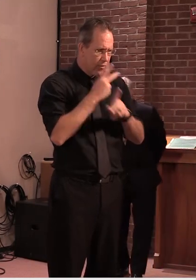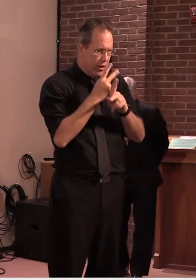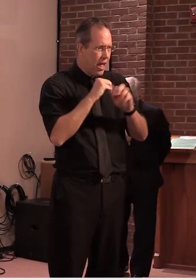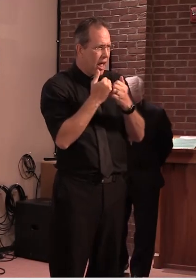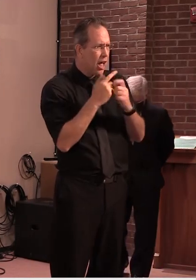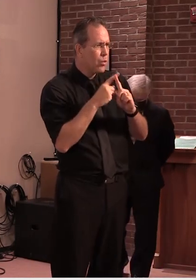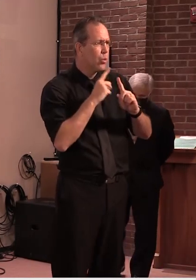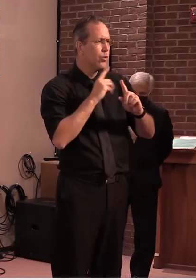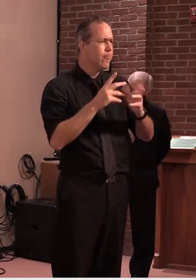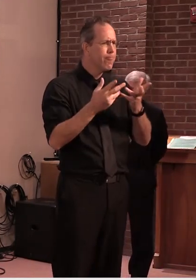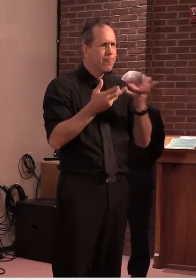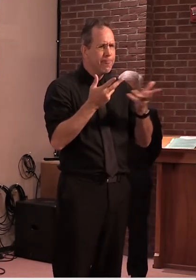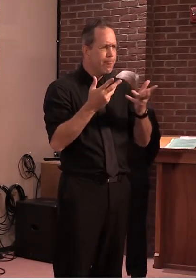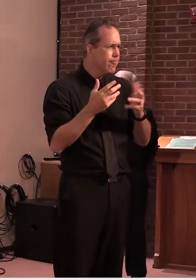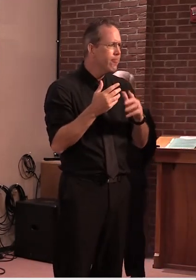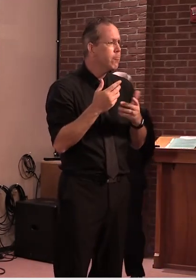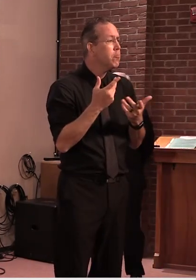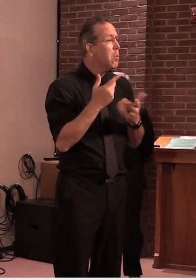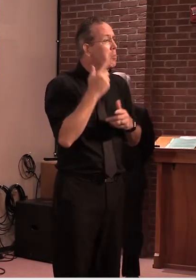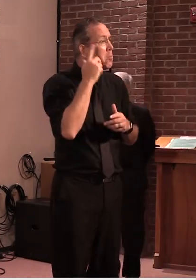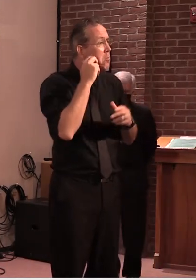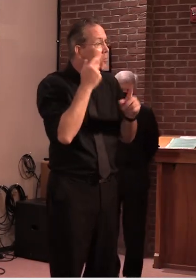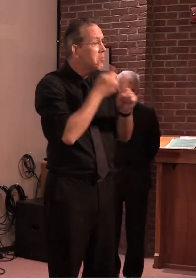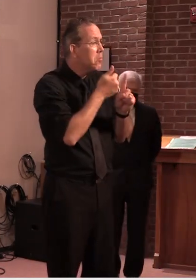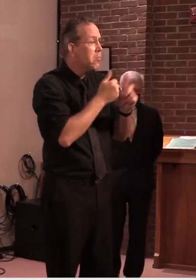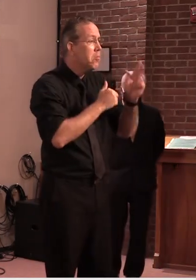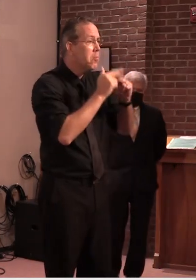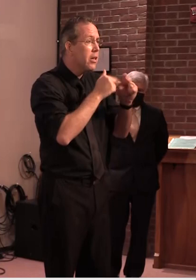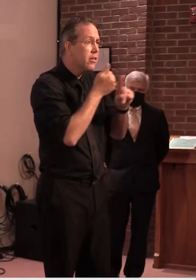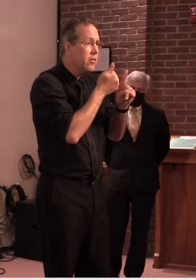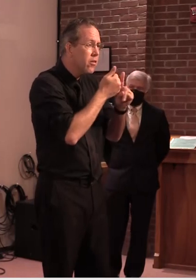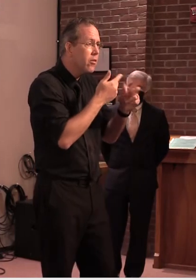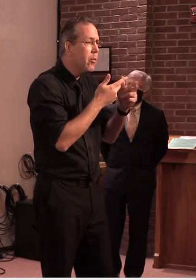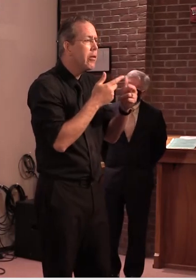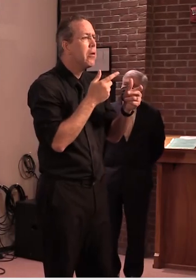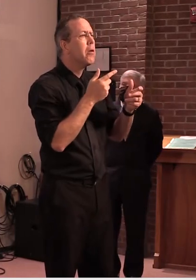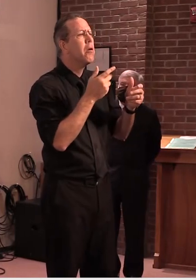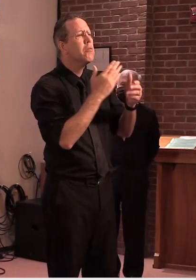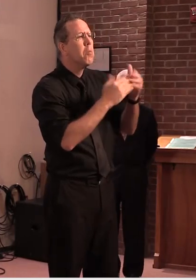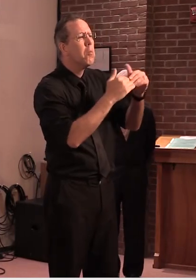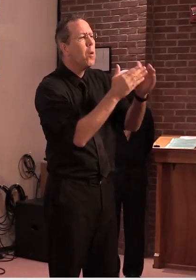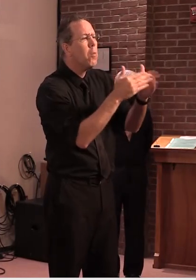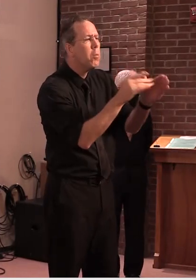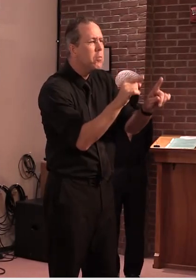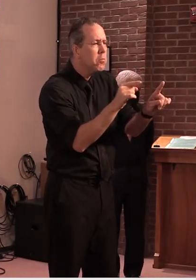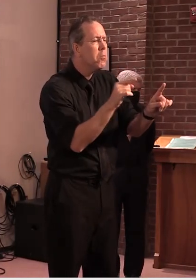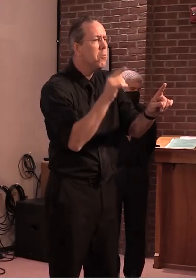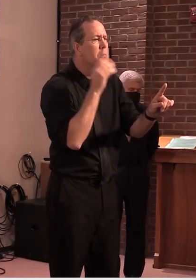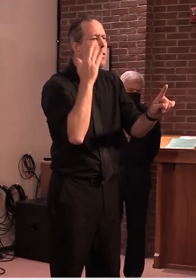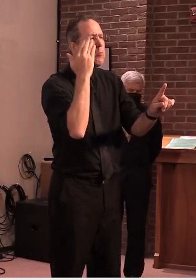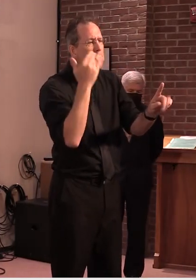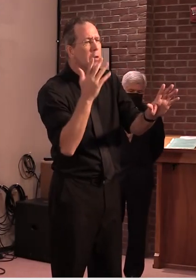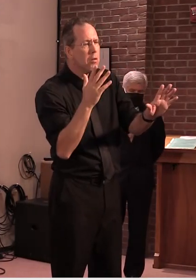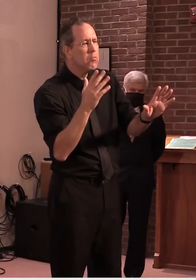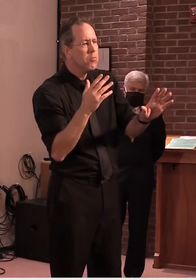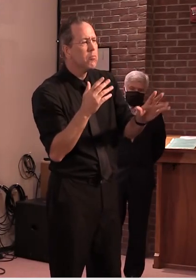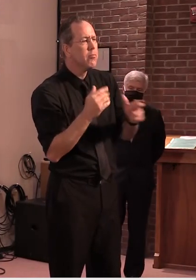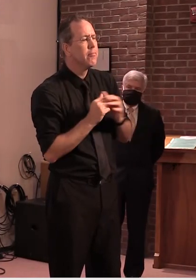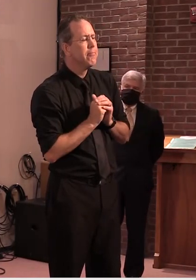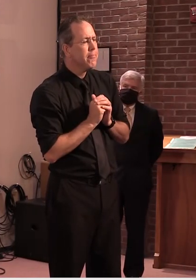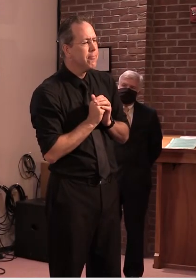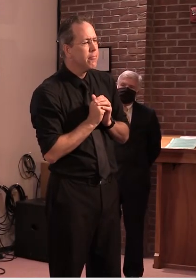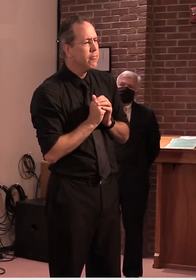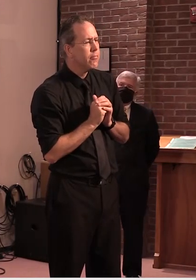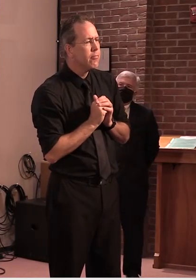opening up in some capacity at our dmv locations throughout the state in the very near future i'd hoped we'd uh we'd be open